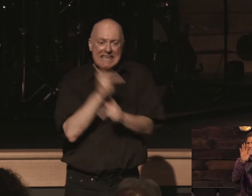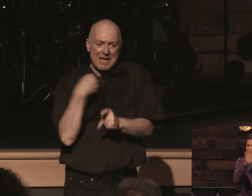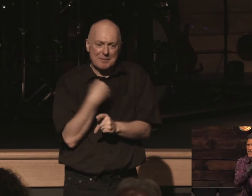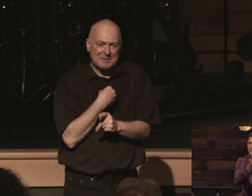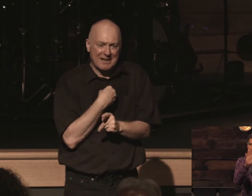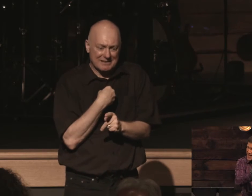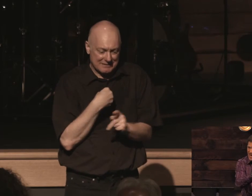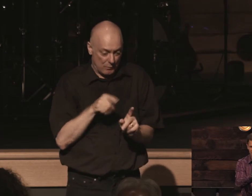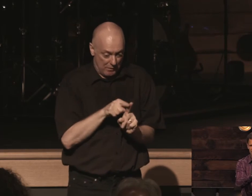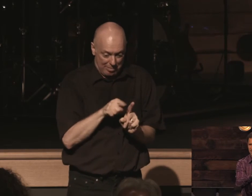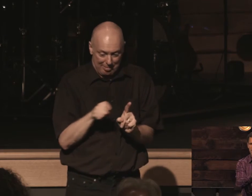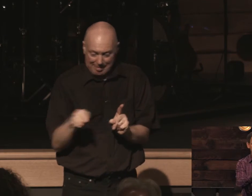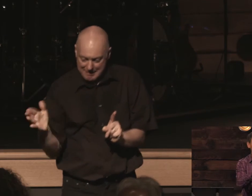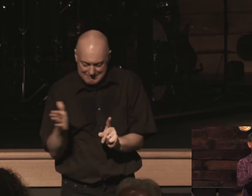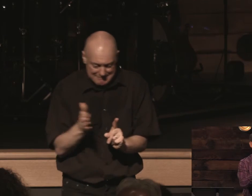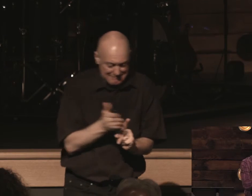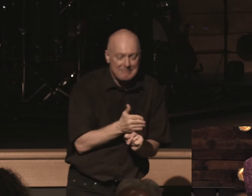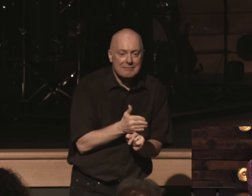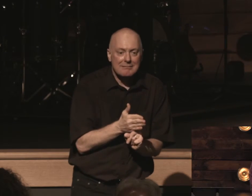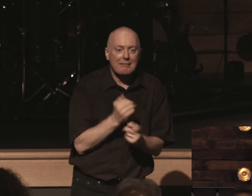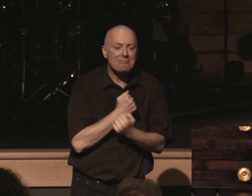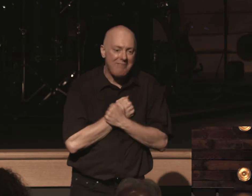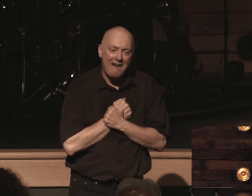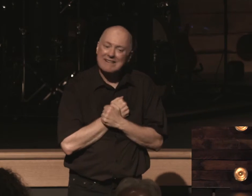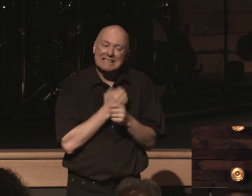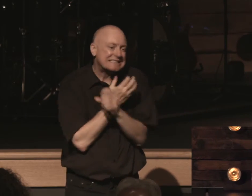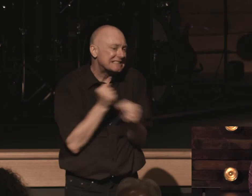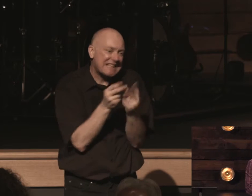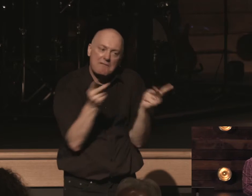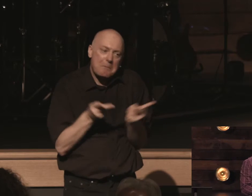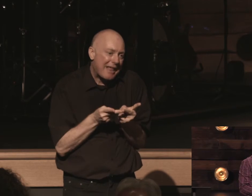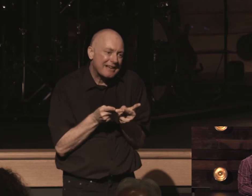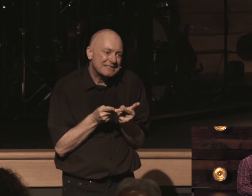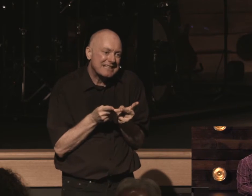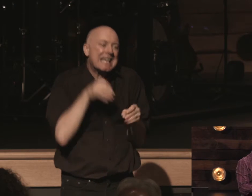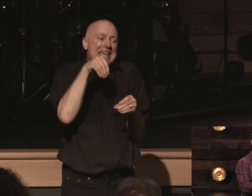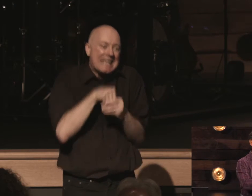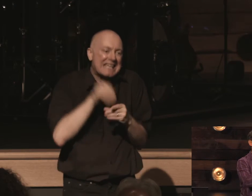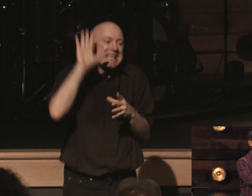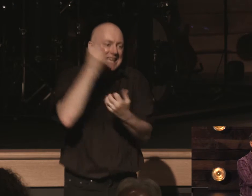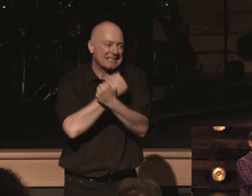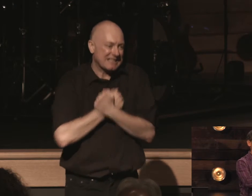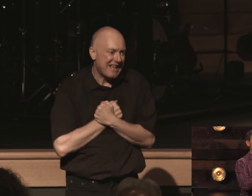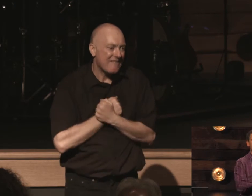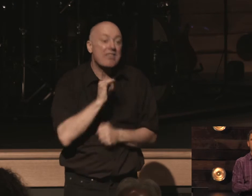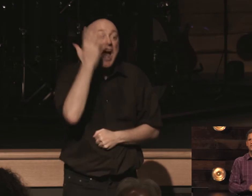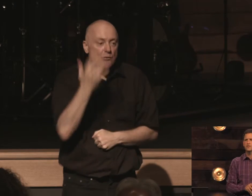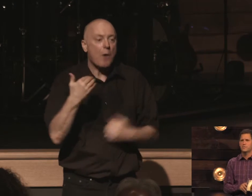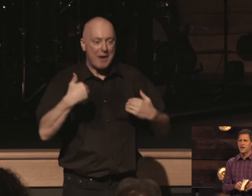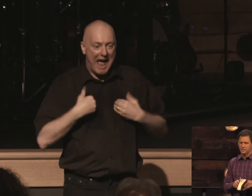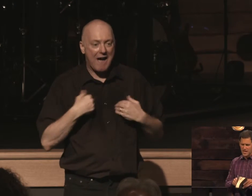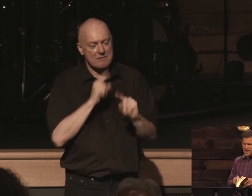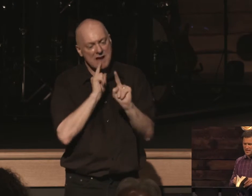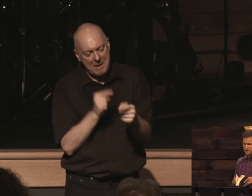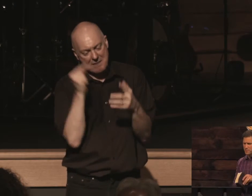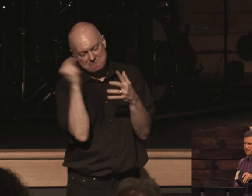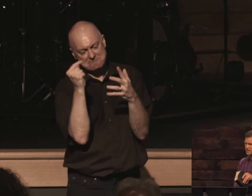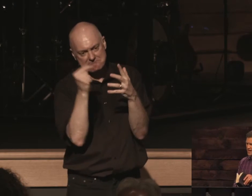the end of the day this is the safest place we could ever be it's in his love that's why we have these commands and his commands again